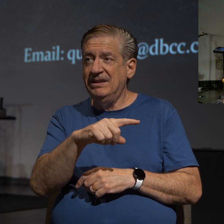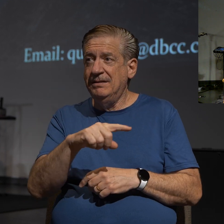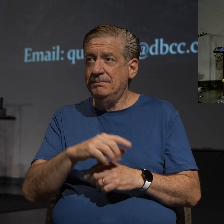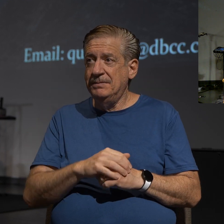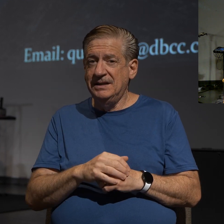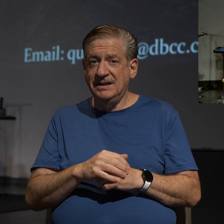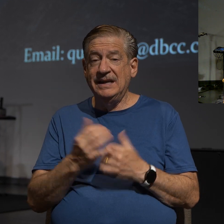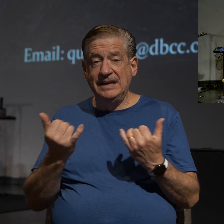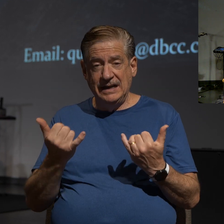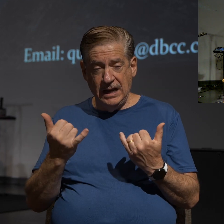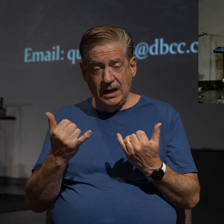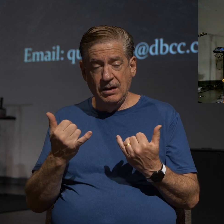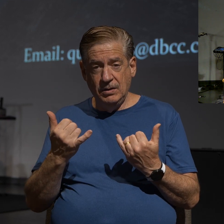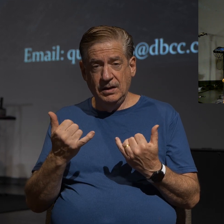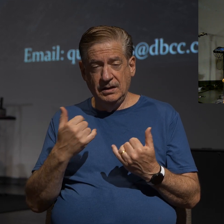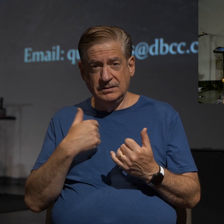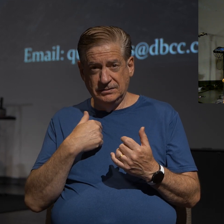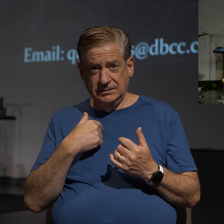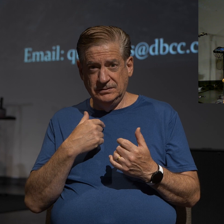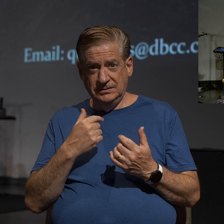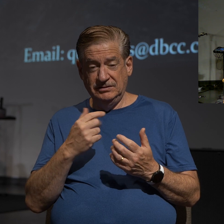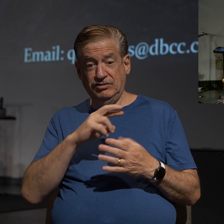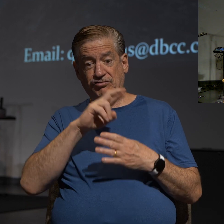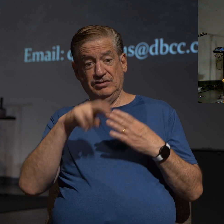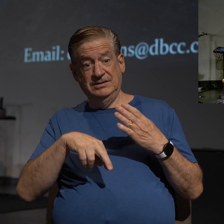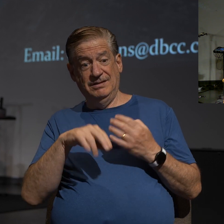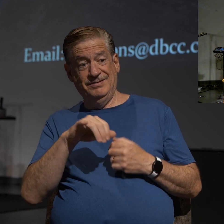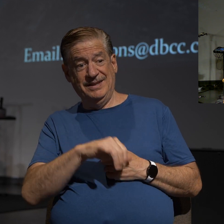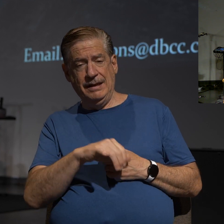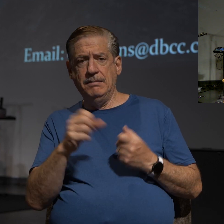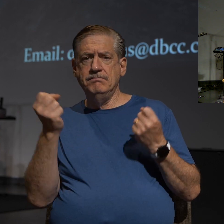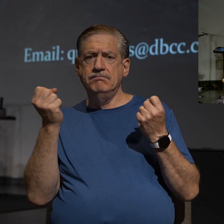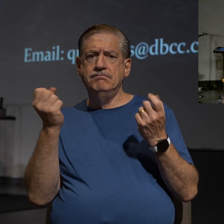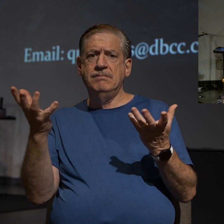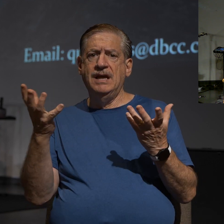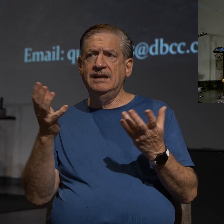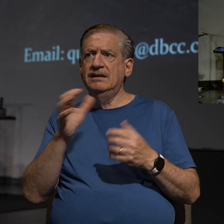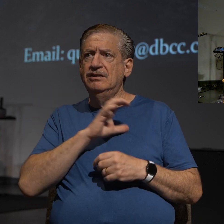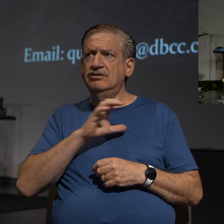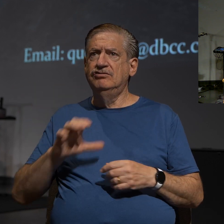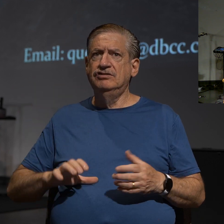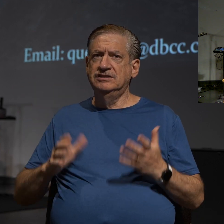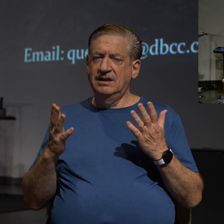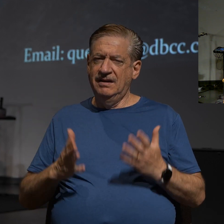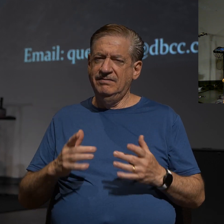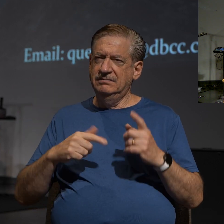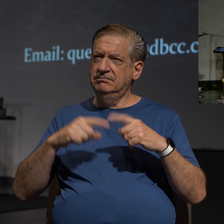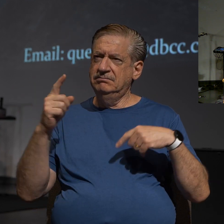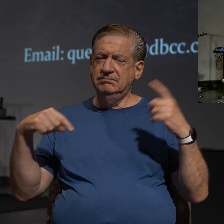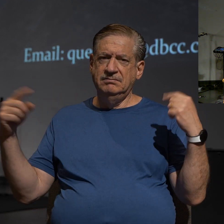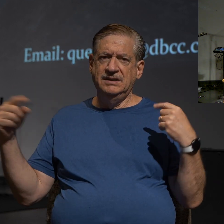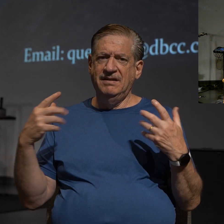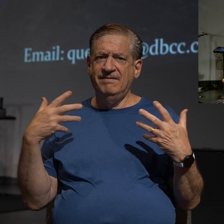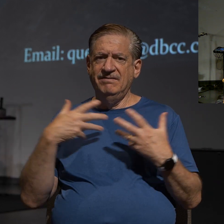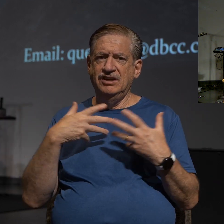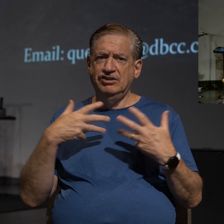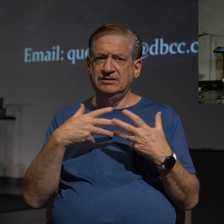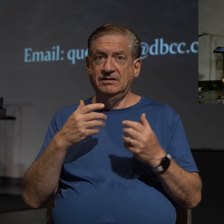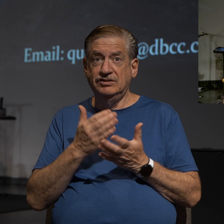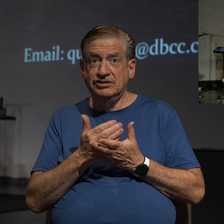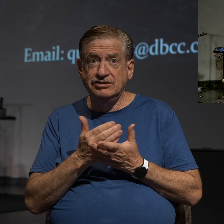Now, as a result of that, many Christians just really have all sorts of fears about trying to share their faith.